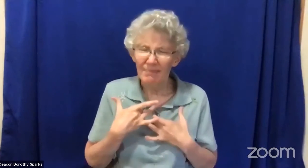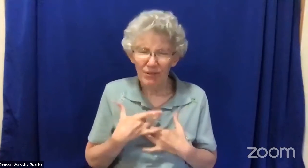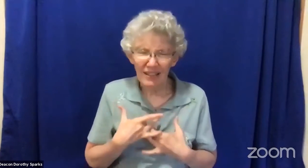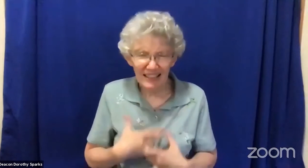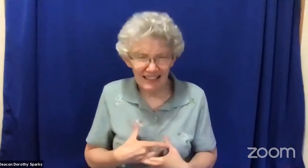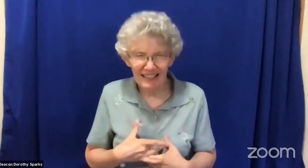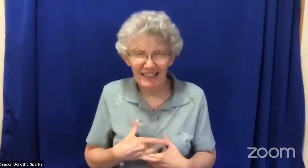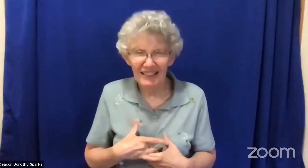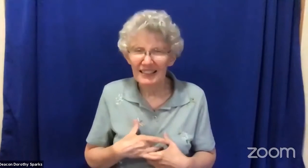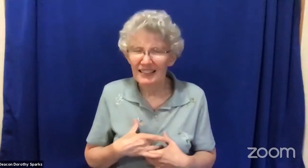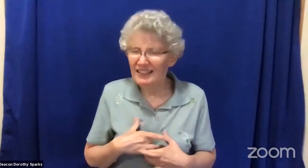and over again.